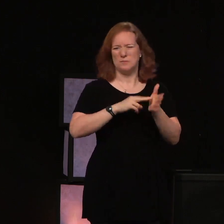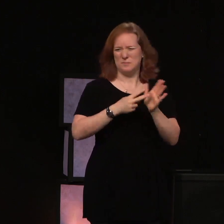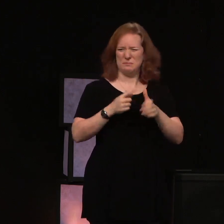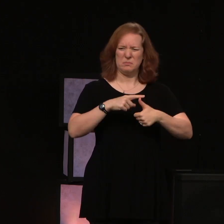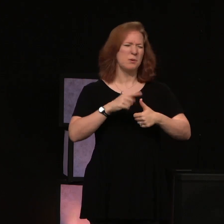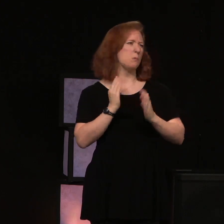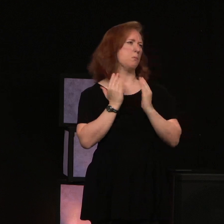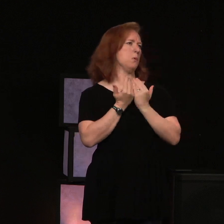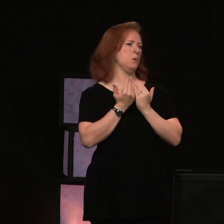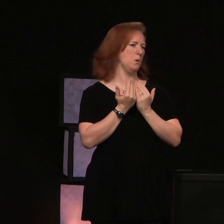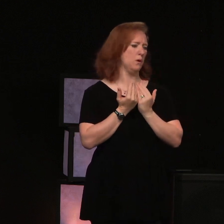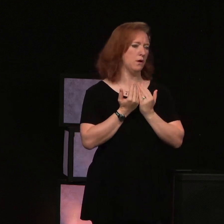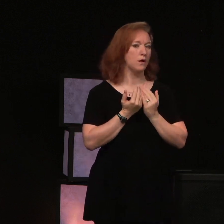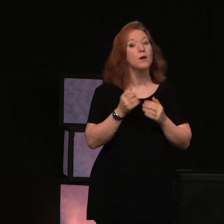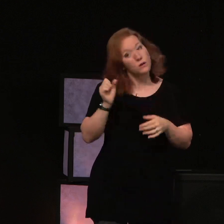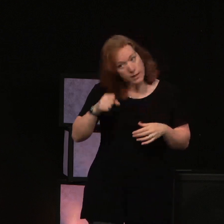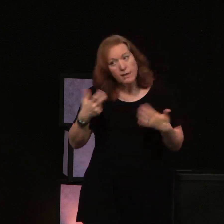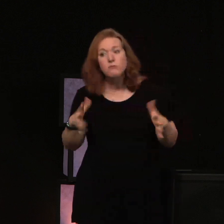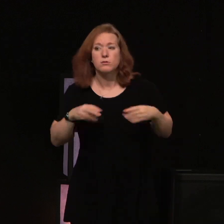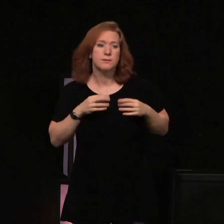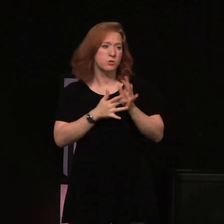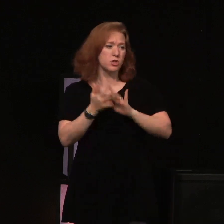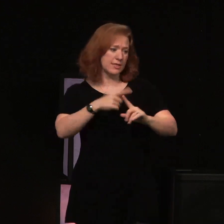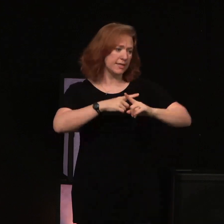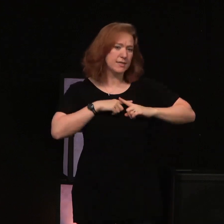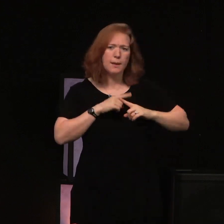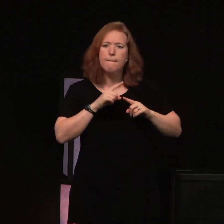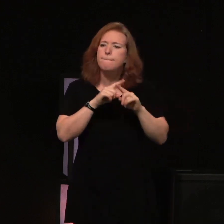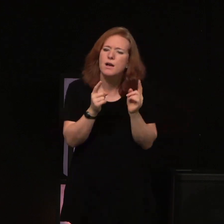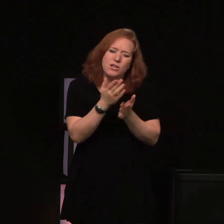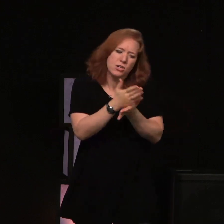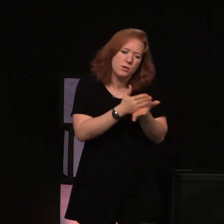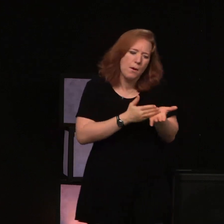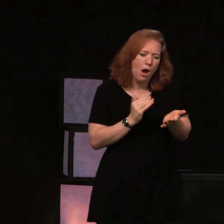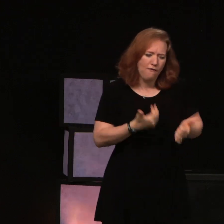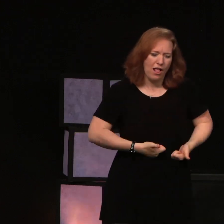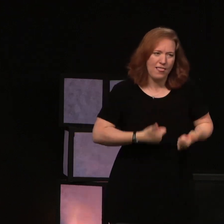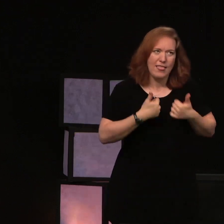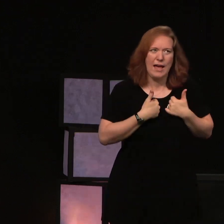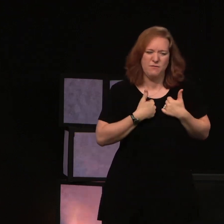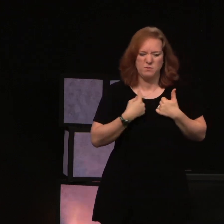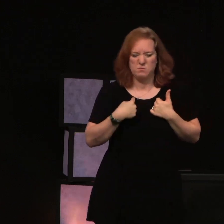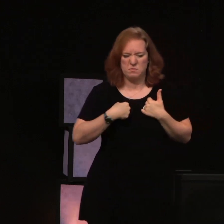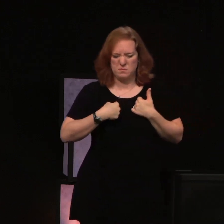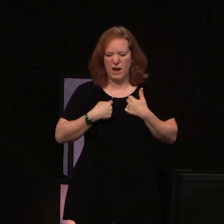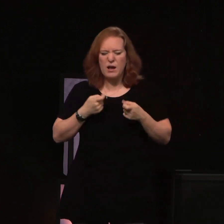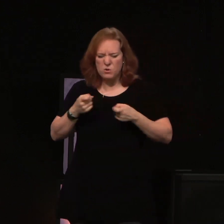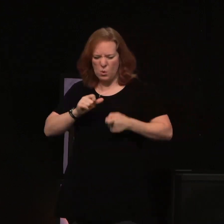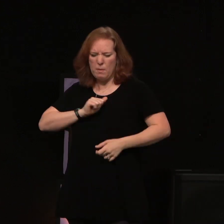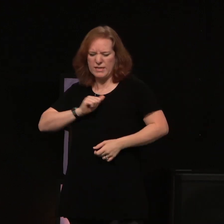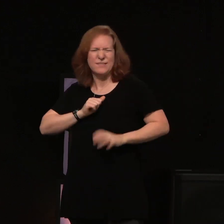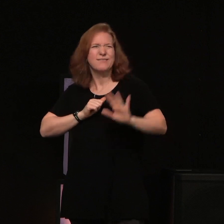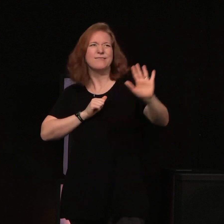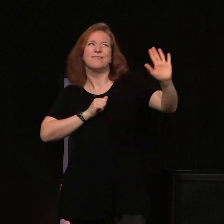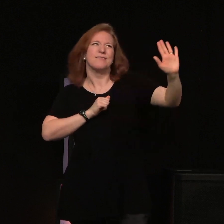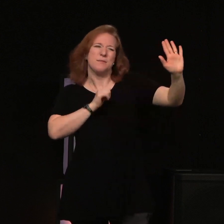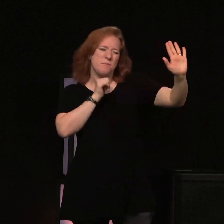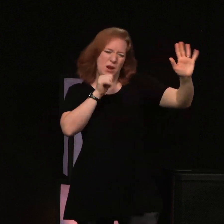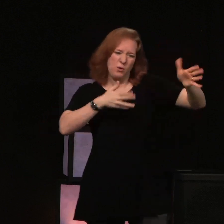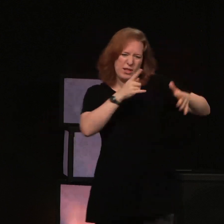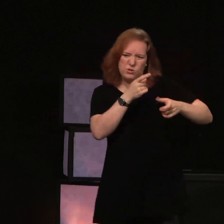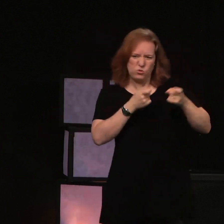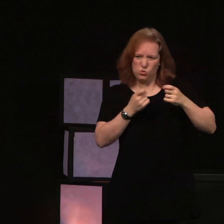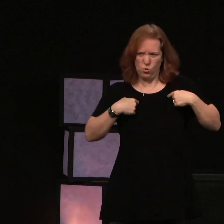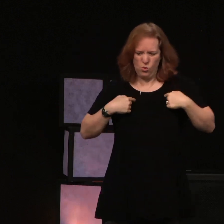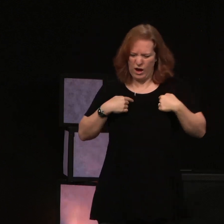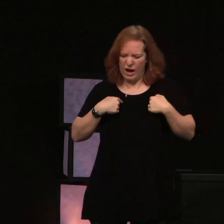Not that we haven't accepted him as Savior, but there are certain parts of ourselves that we're holding back and saying, I'm not going to let